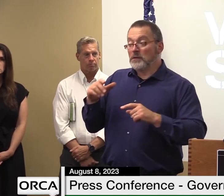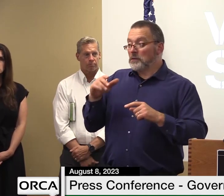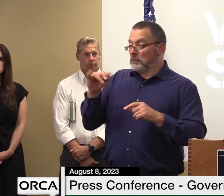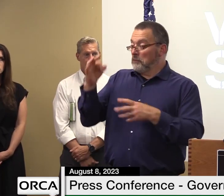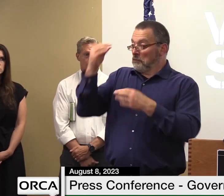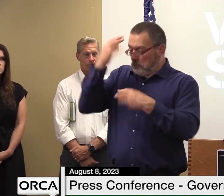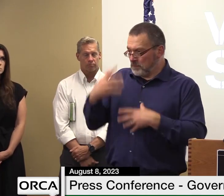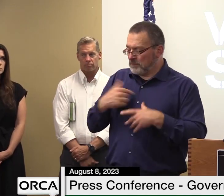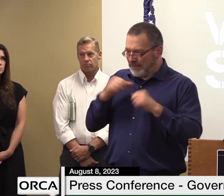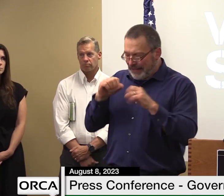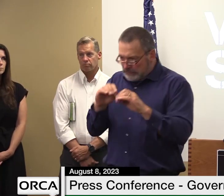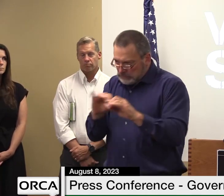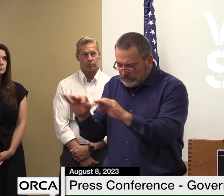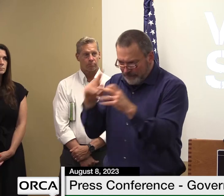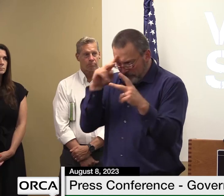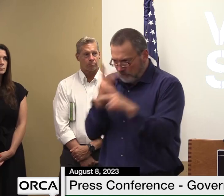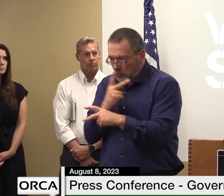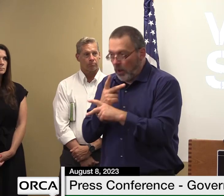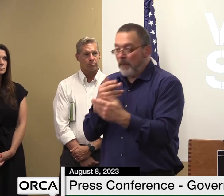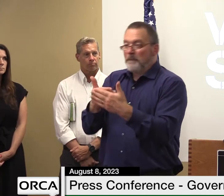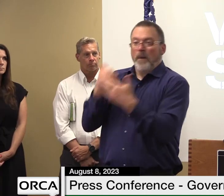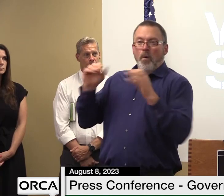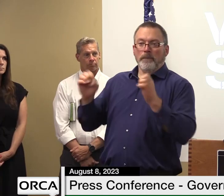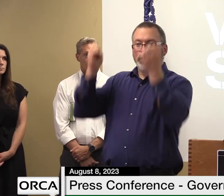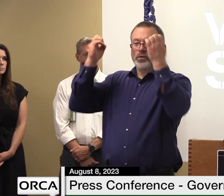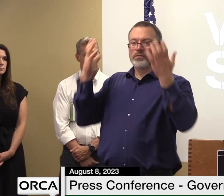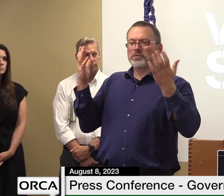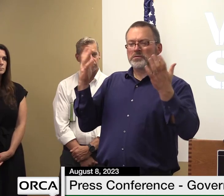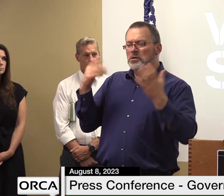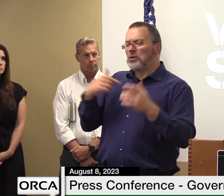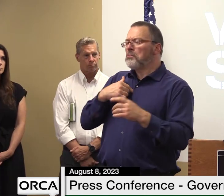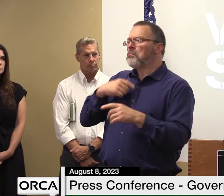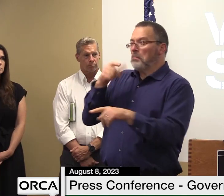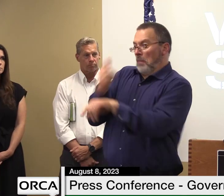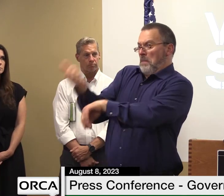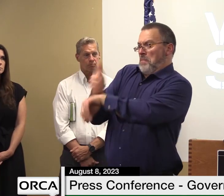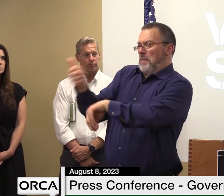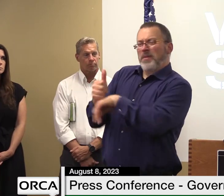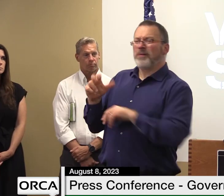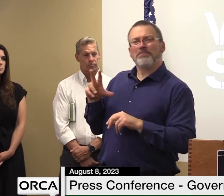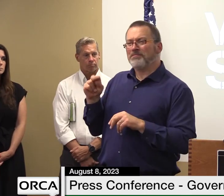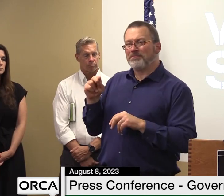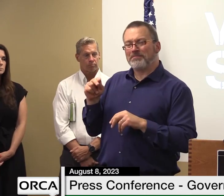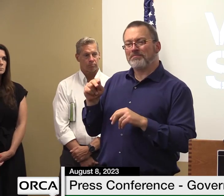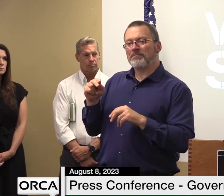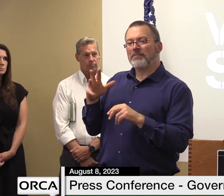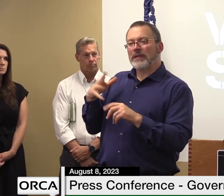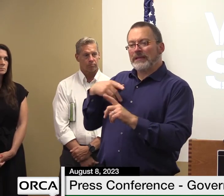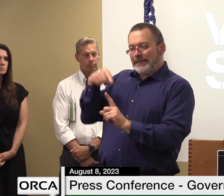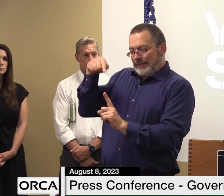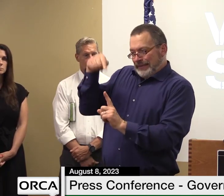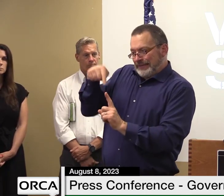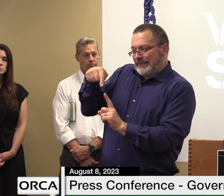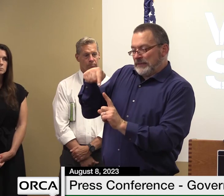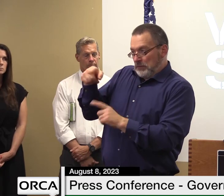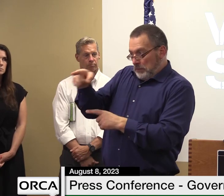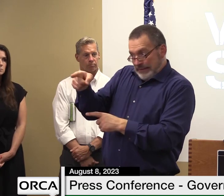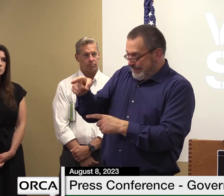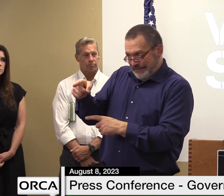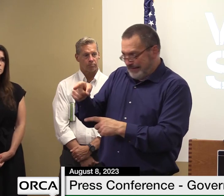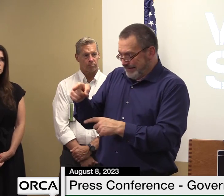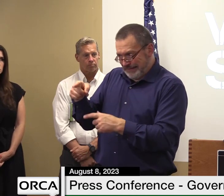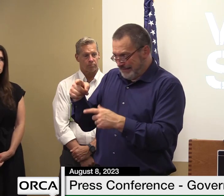saying and i'm not saying that they whether their resources were enough or not is almost immaterial at this point it's that